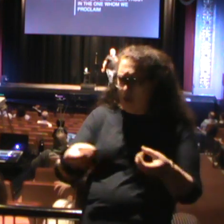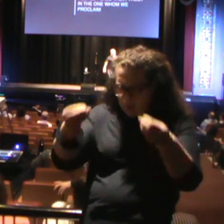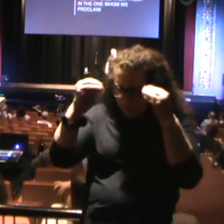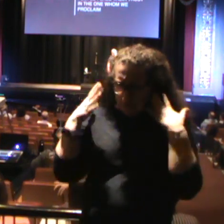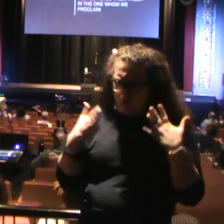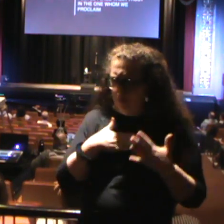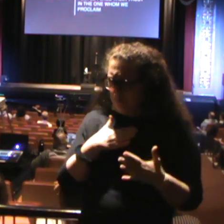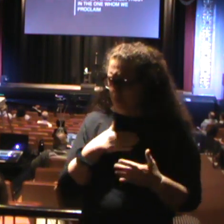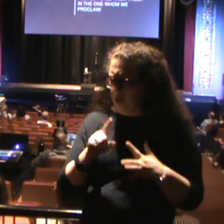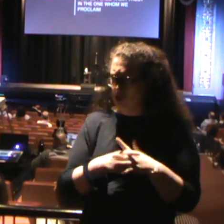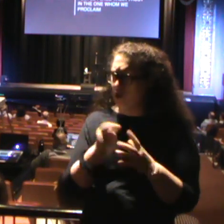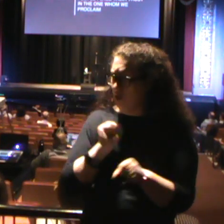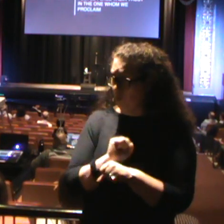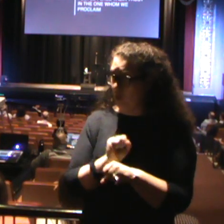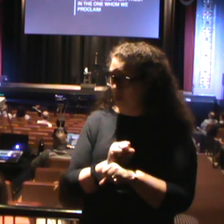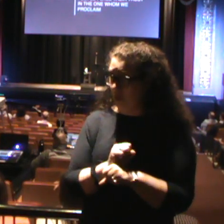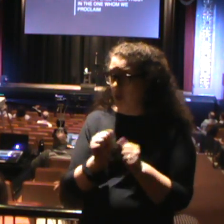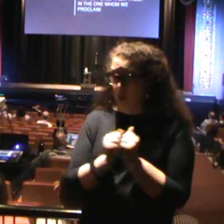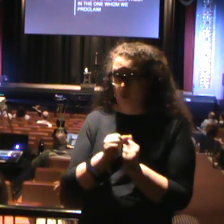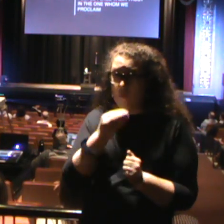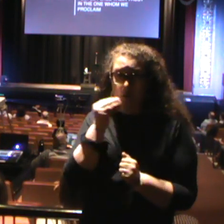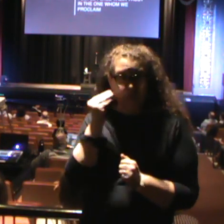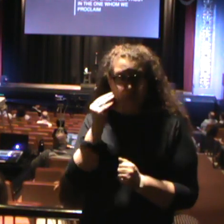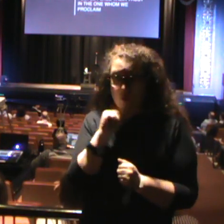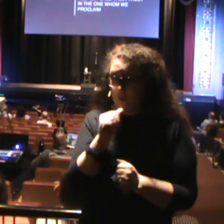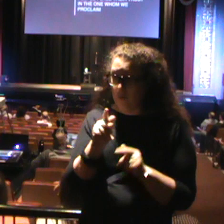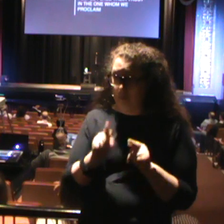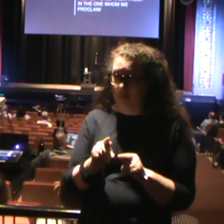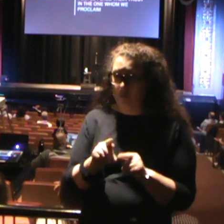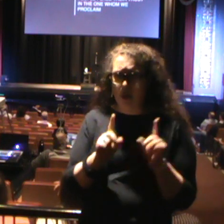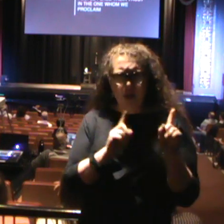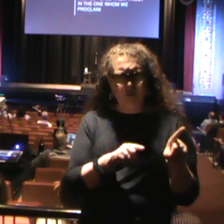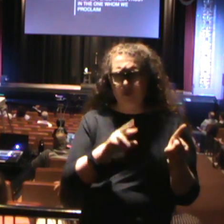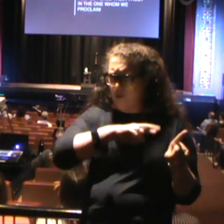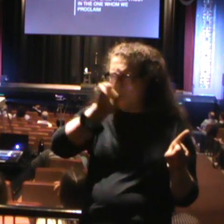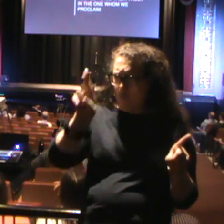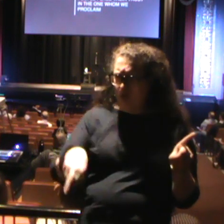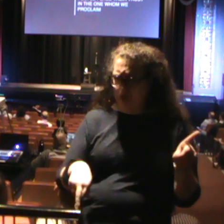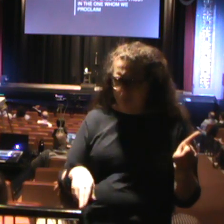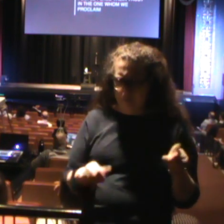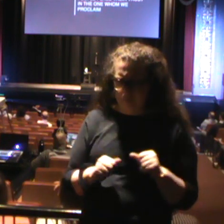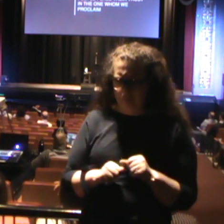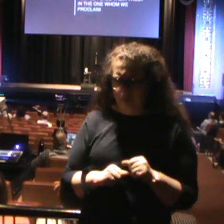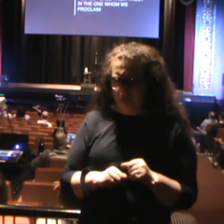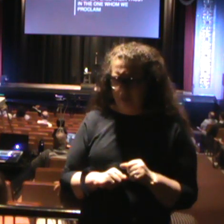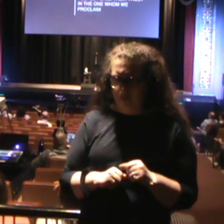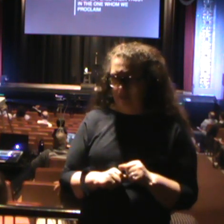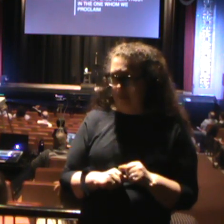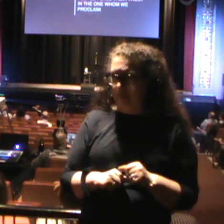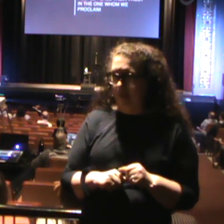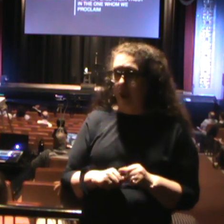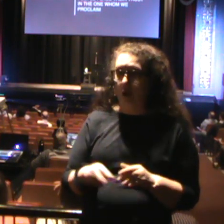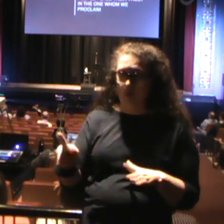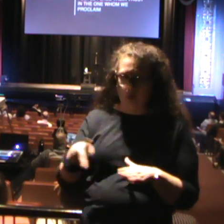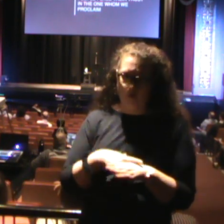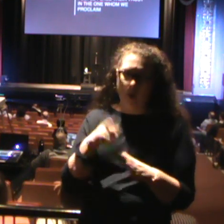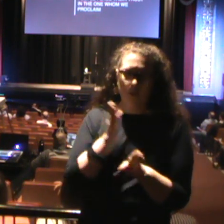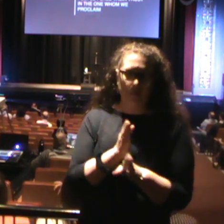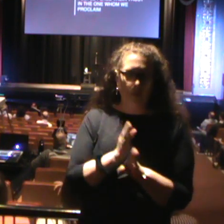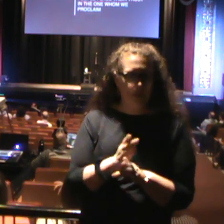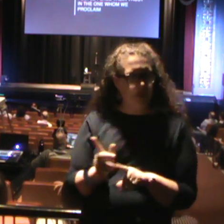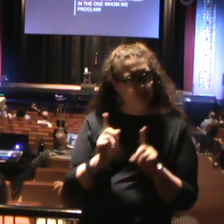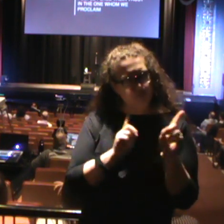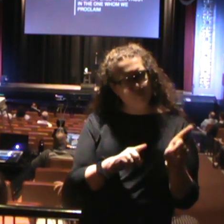started working with unsheltered people, I was in Monroe Park. And I was handing out, I would take the bus and I would come back.